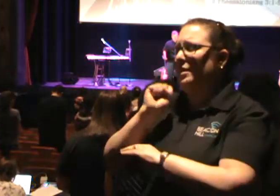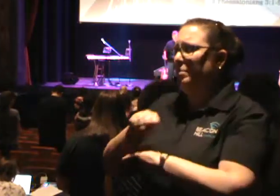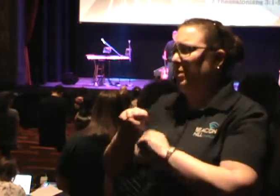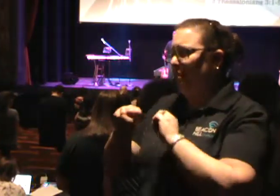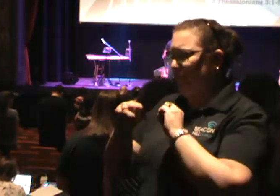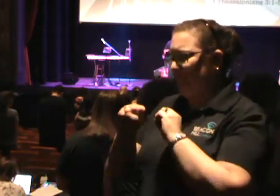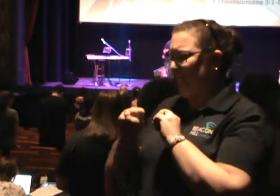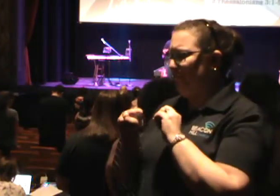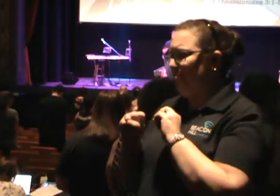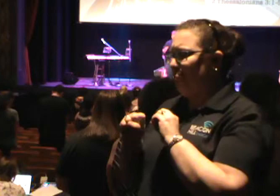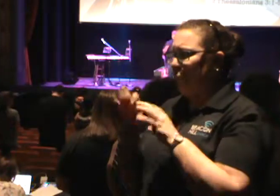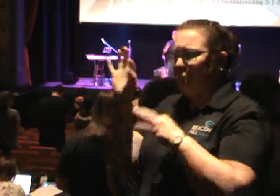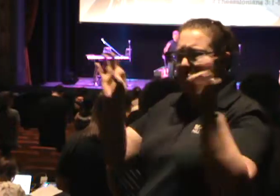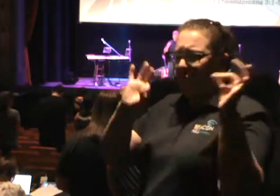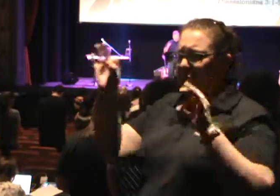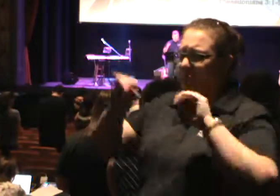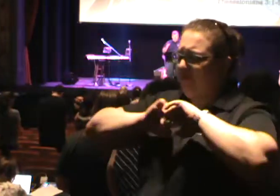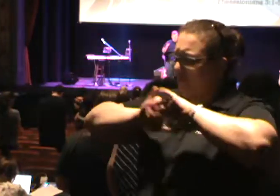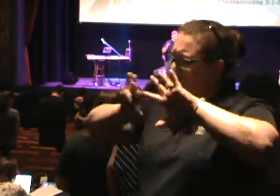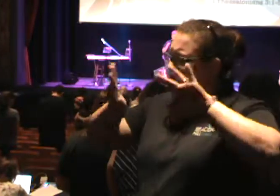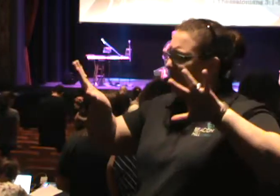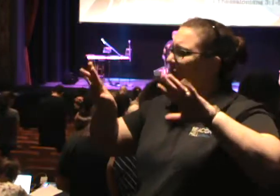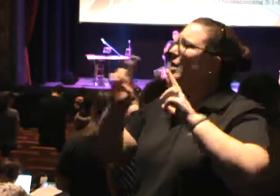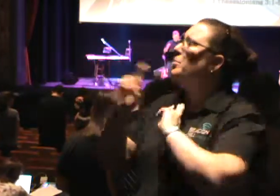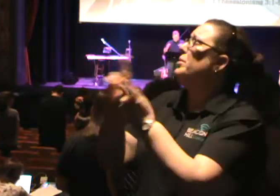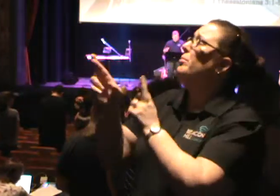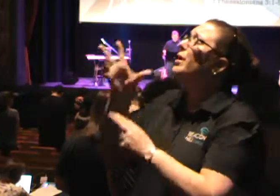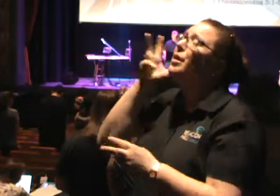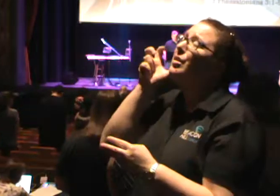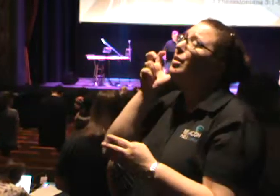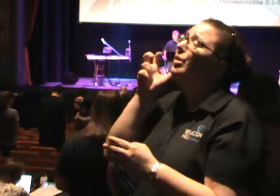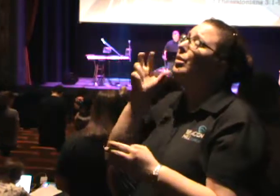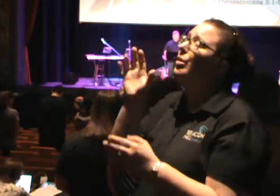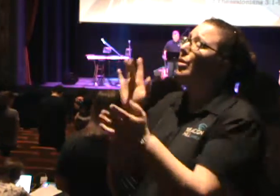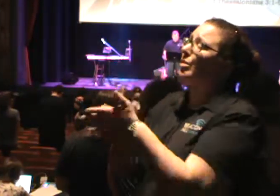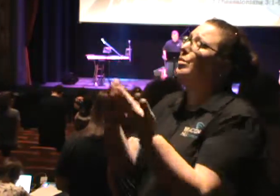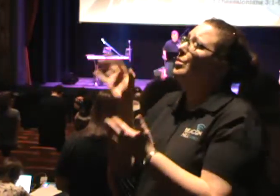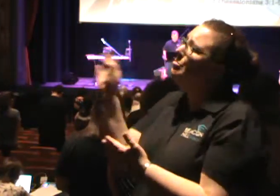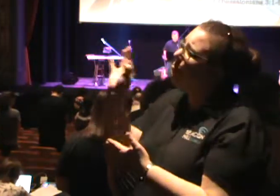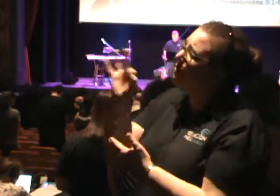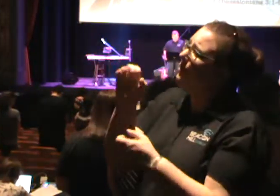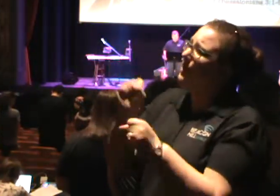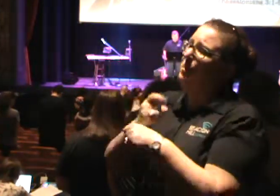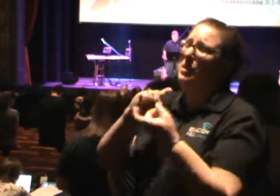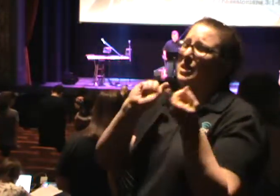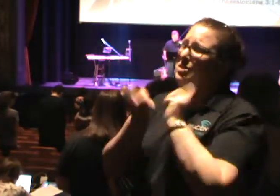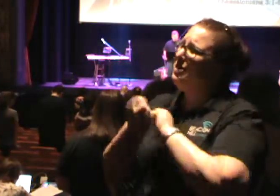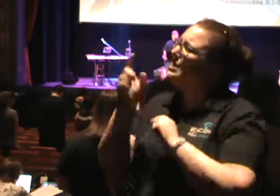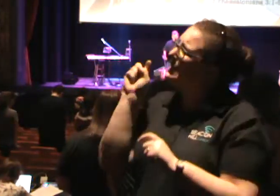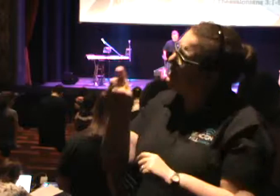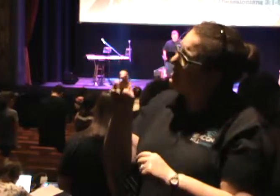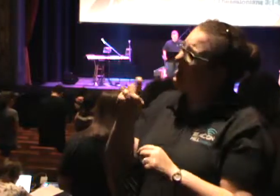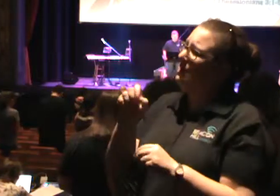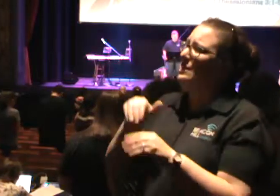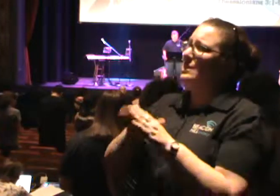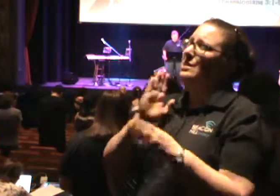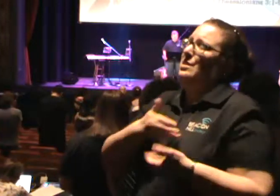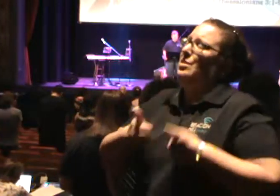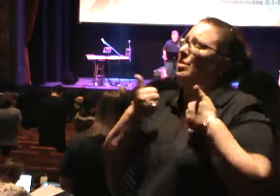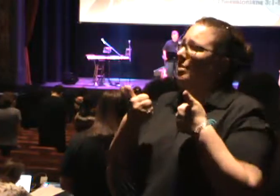and just be ready to hear the word of God and make changes that are necessary in our lives.